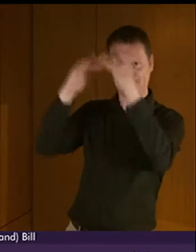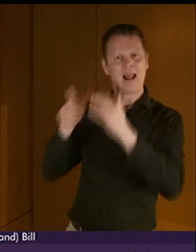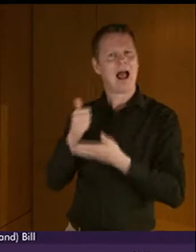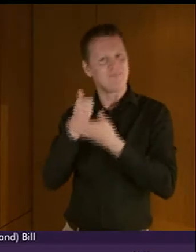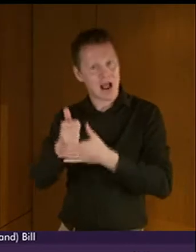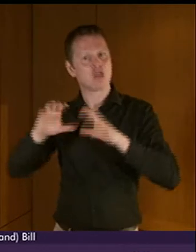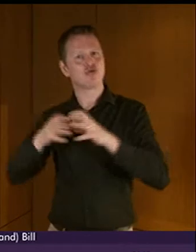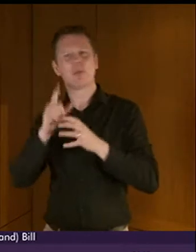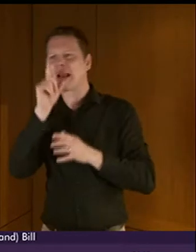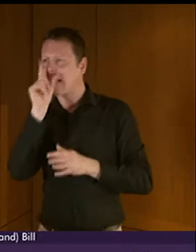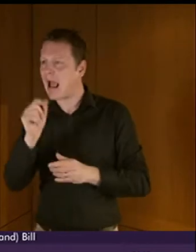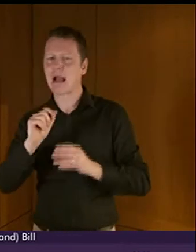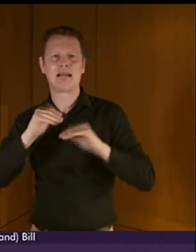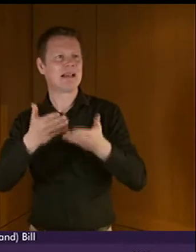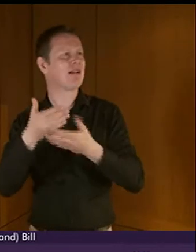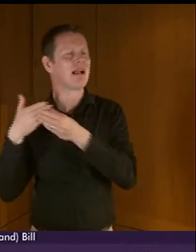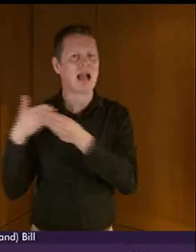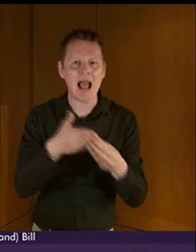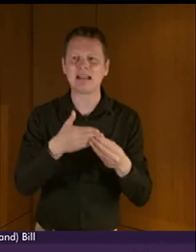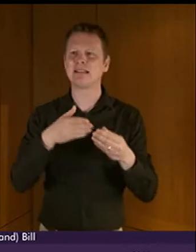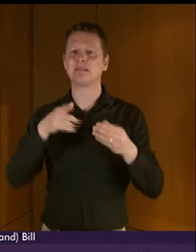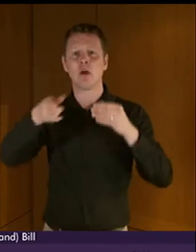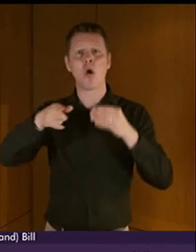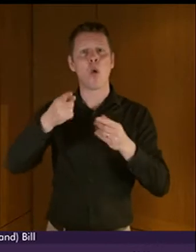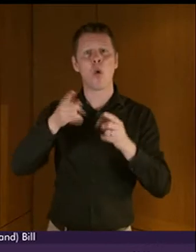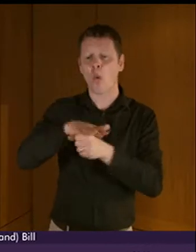on the style and the content of authority plans.